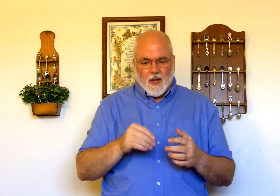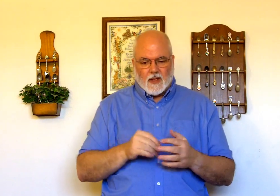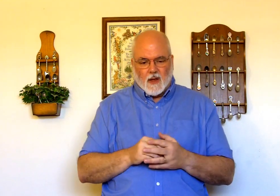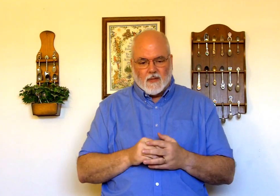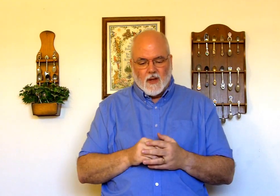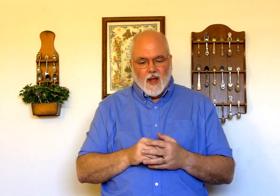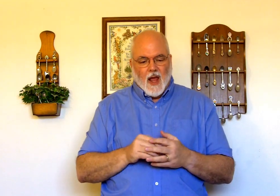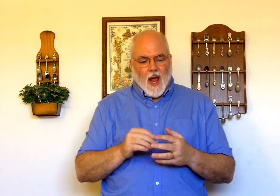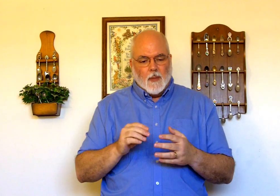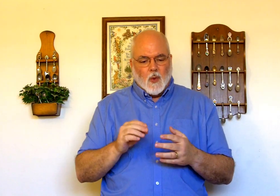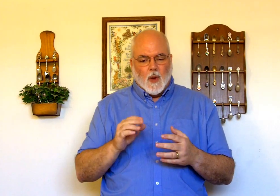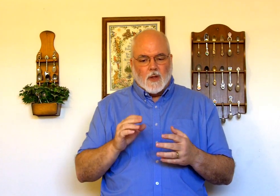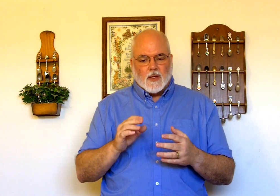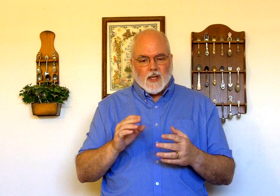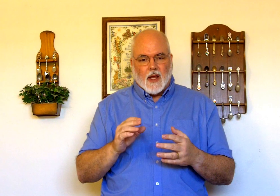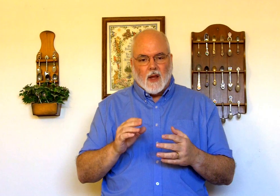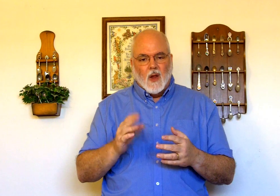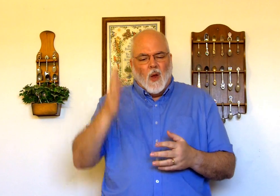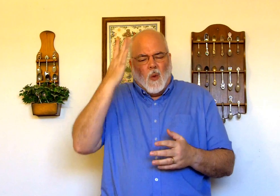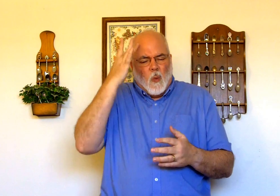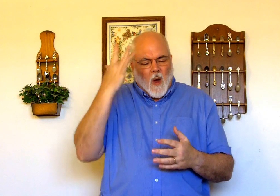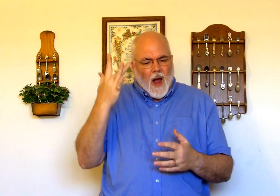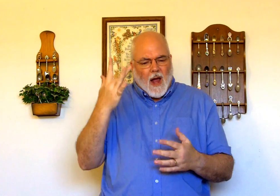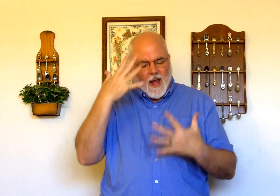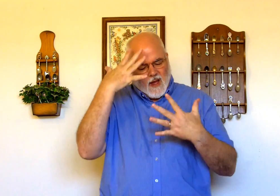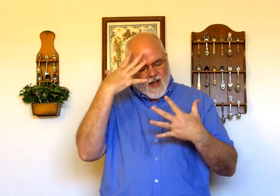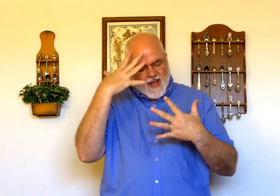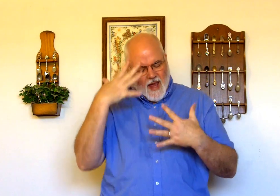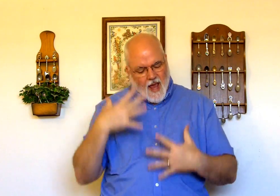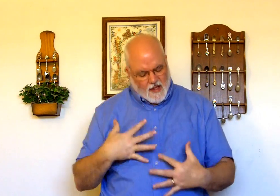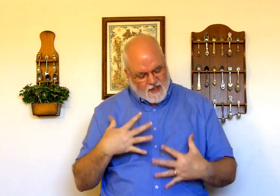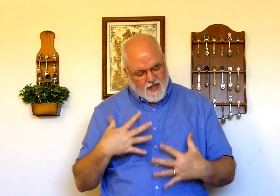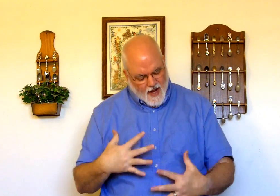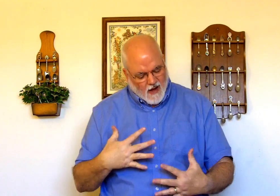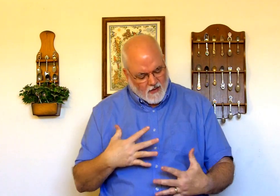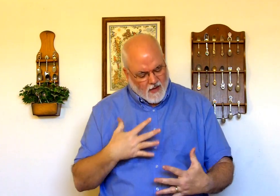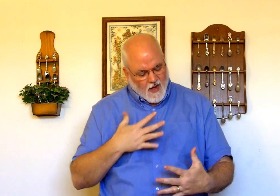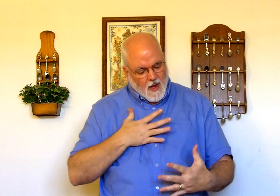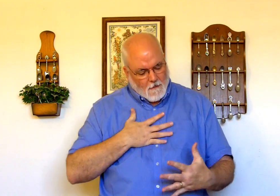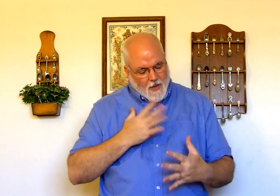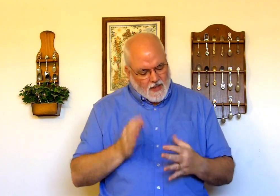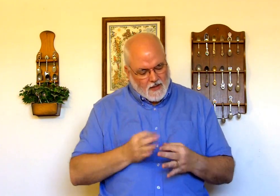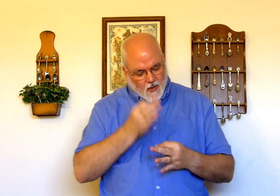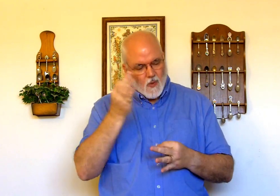myself. I'm going to say why cast down my soul?